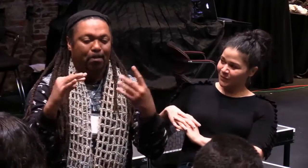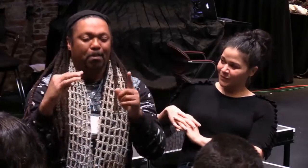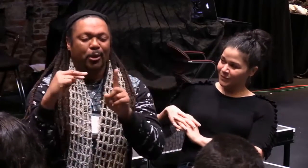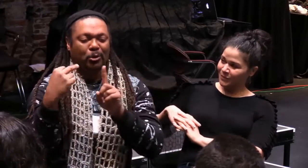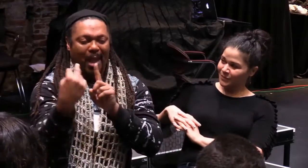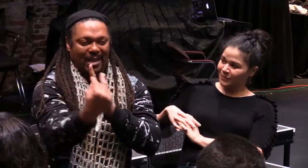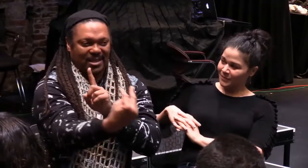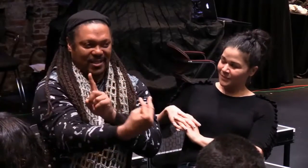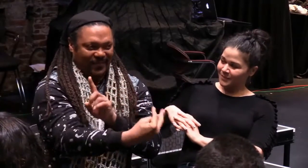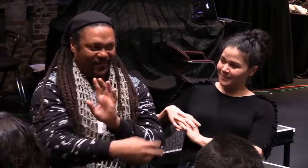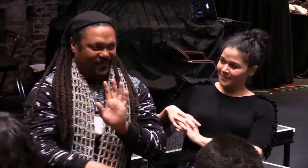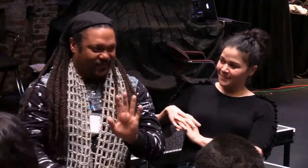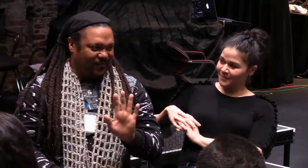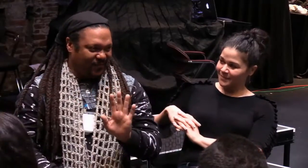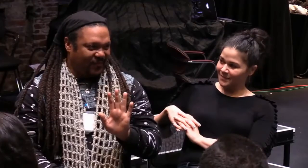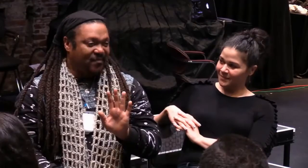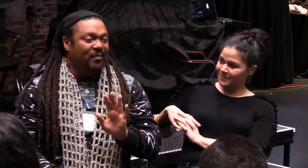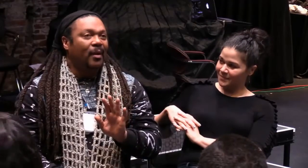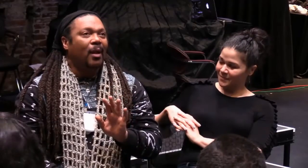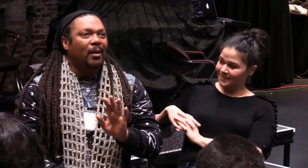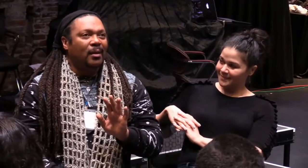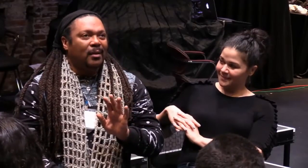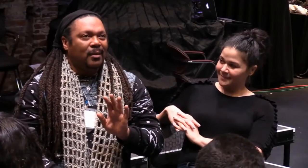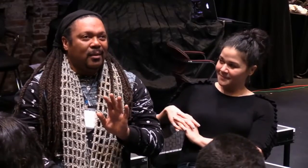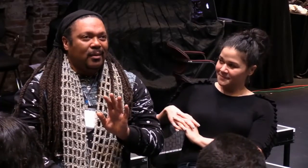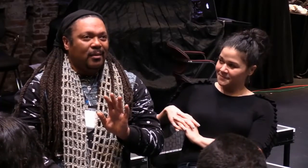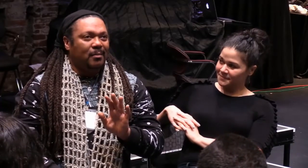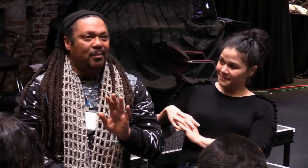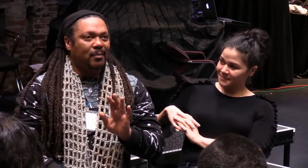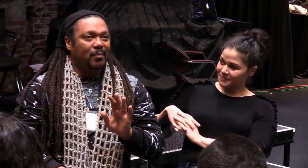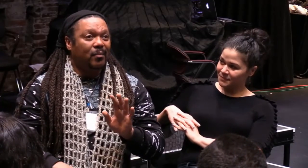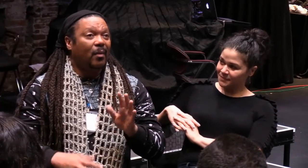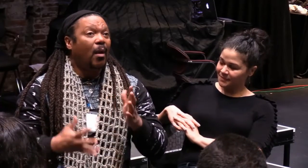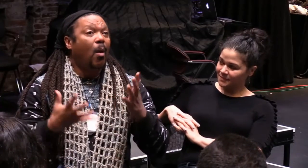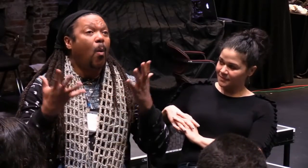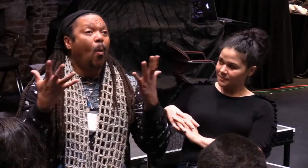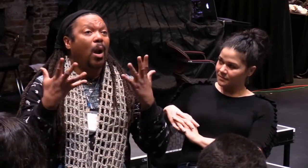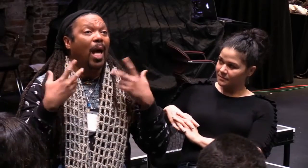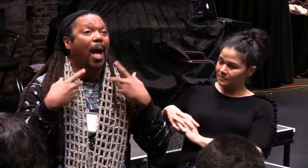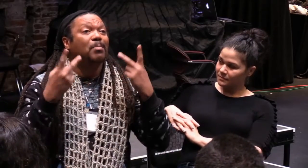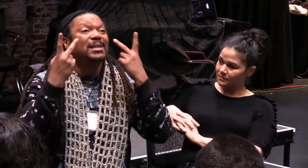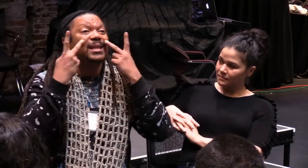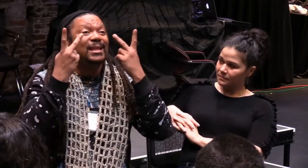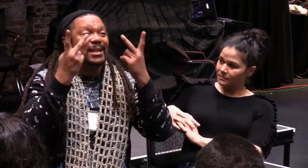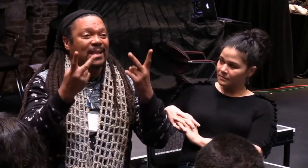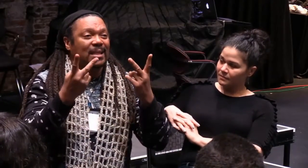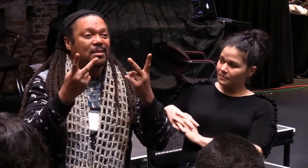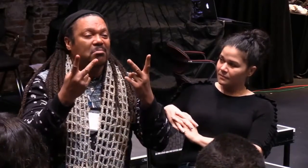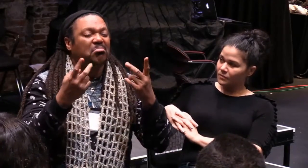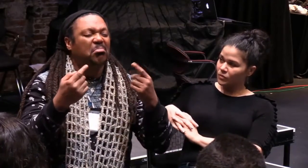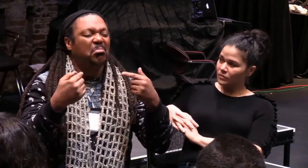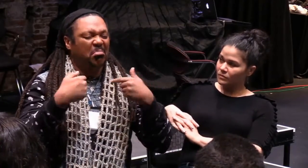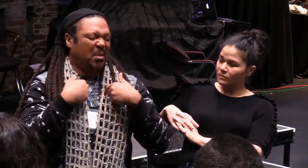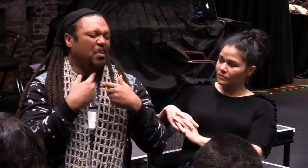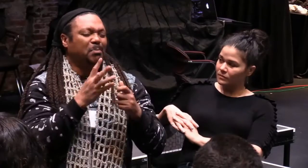How does the world perceive us? That's where this inspiration porn issue is really coming from. How are we seeing?